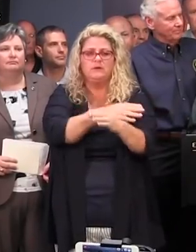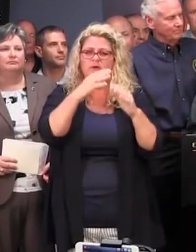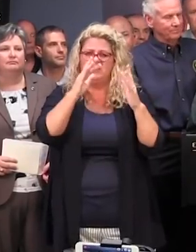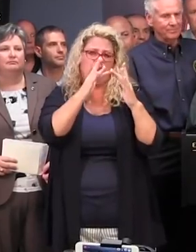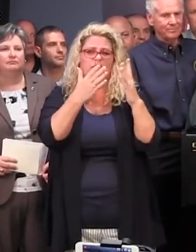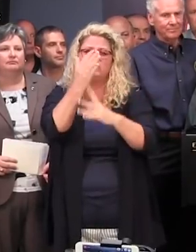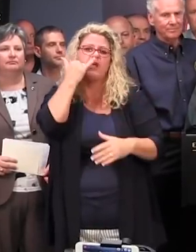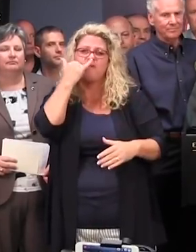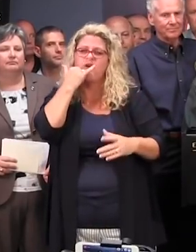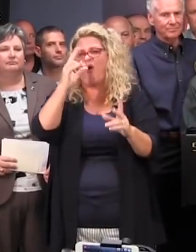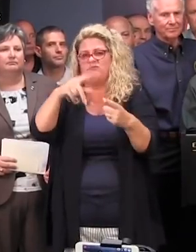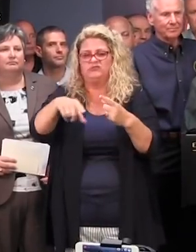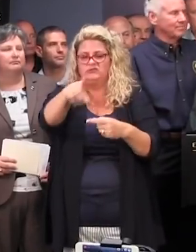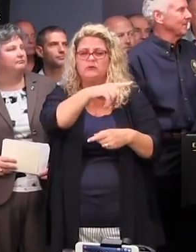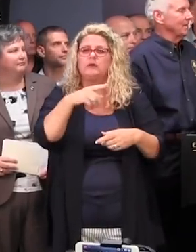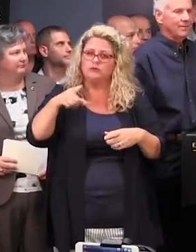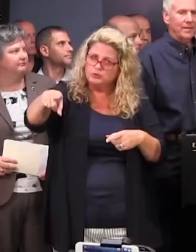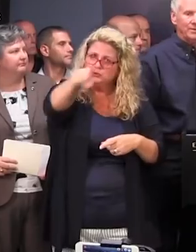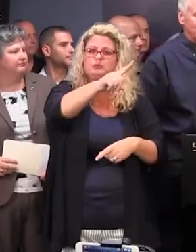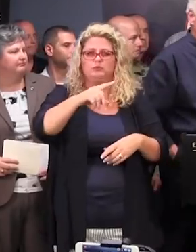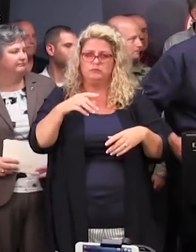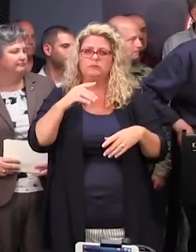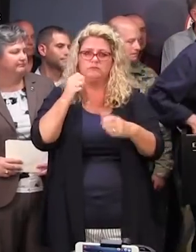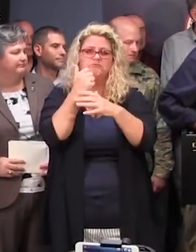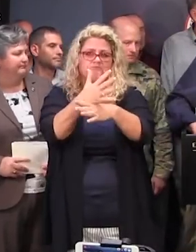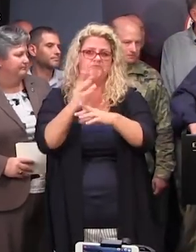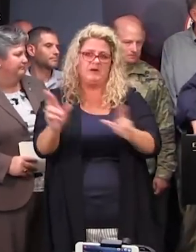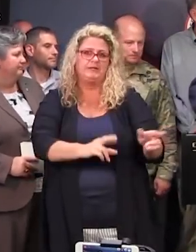or through telephone and do those things. Thank you everyone. Thank you.